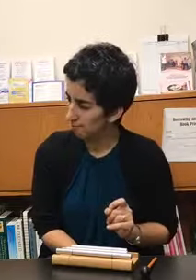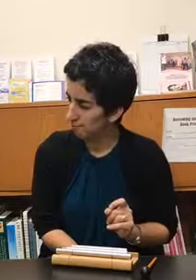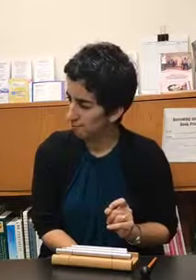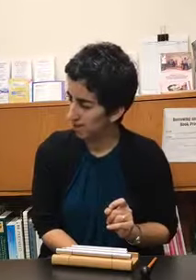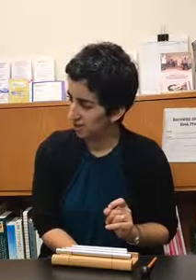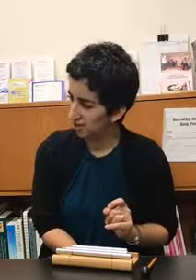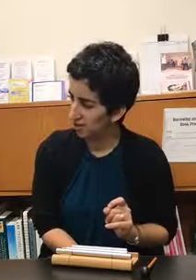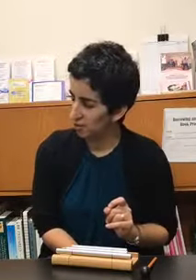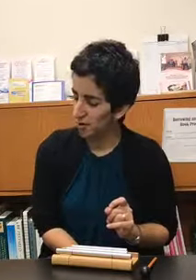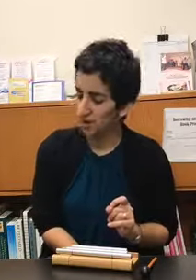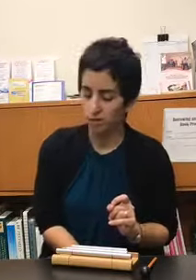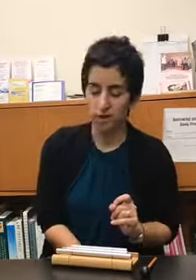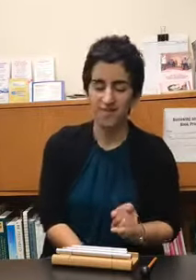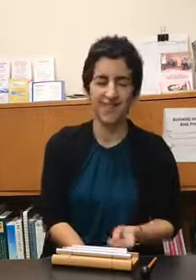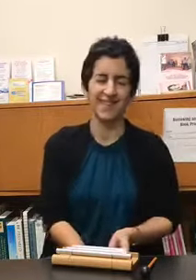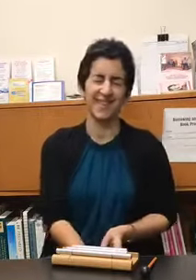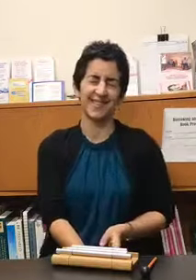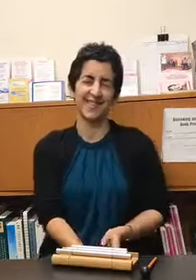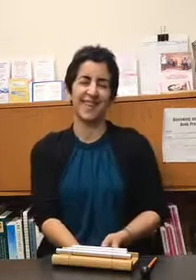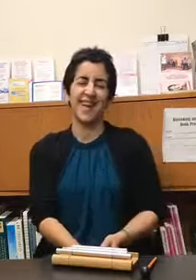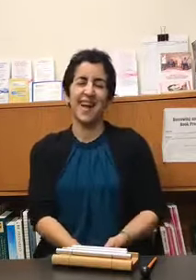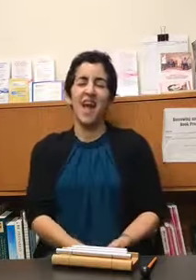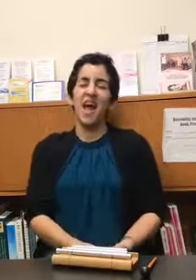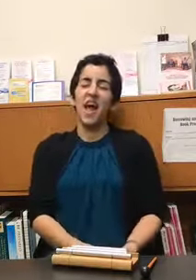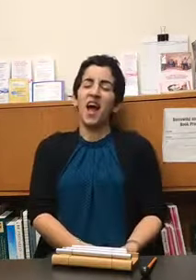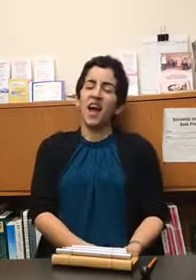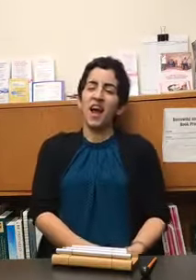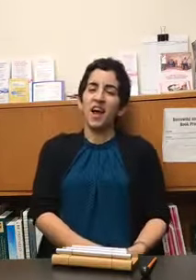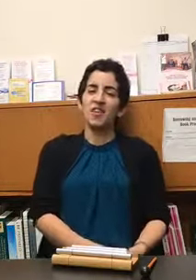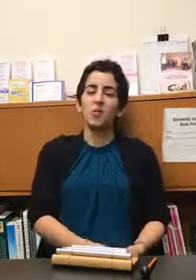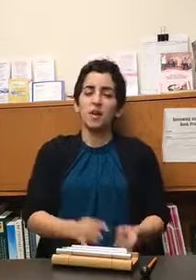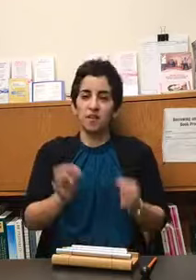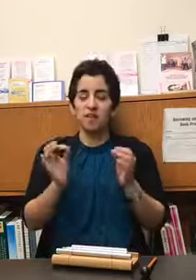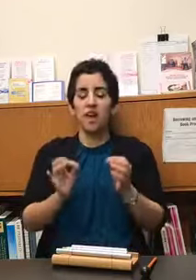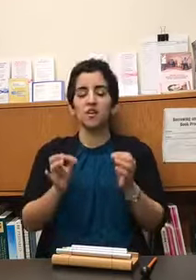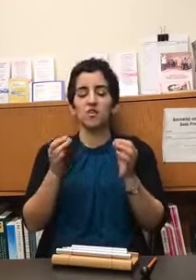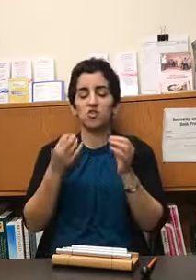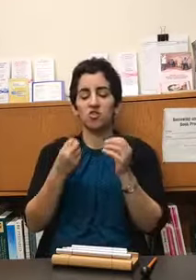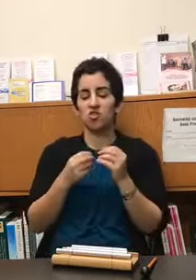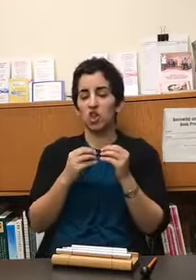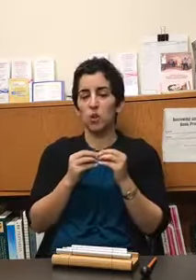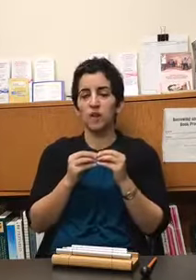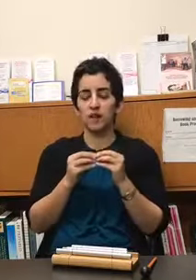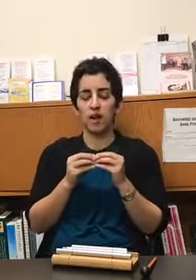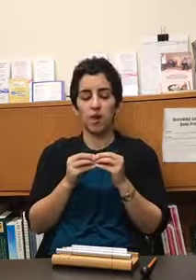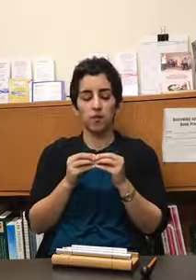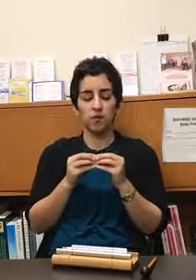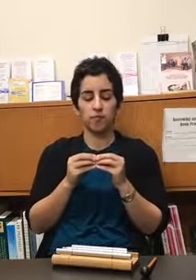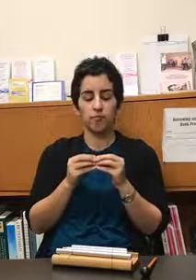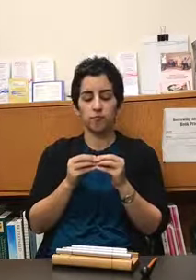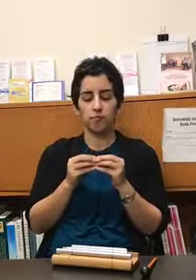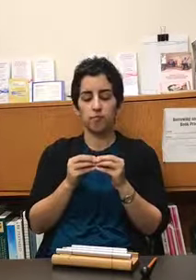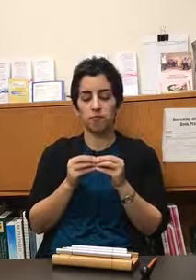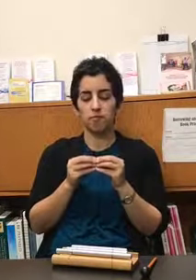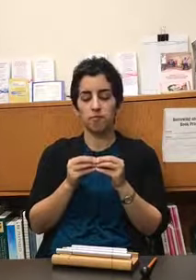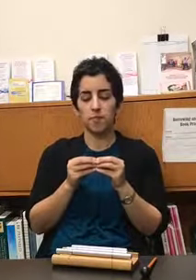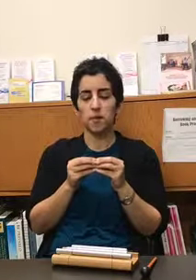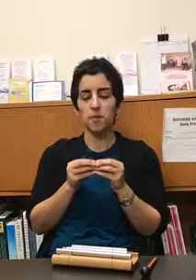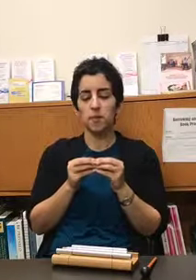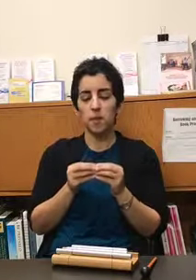it's actually still ringing very slightly and so in this act of just slowing down sometimes that might